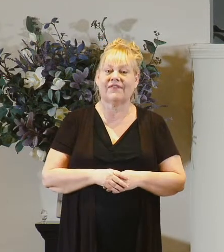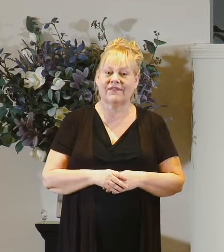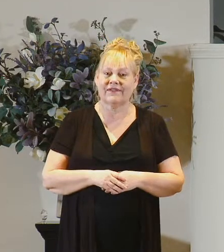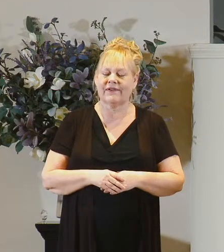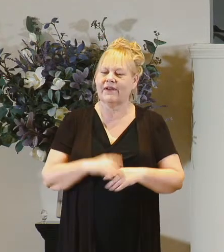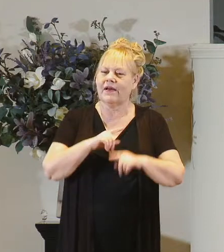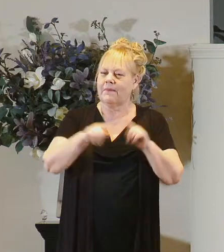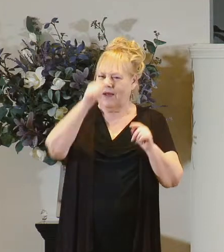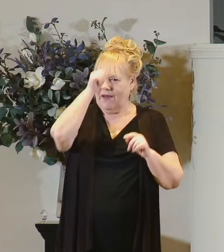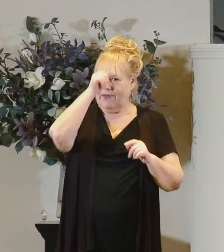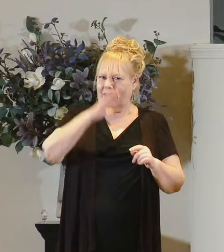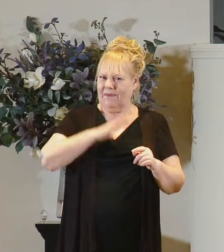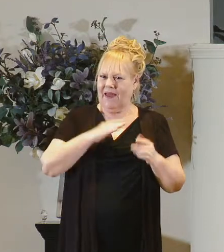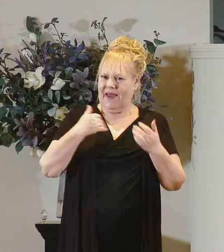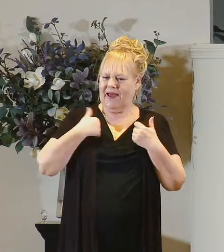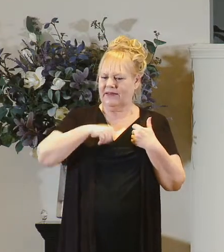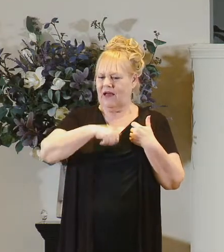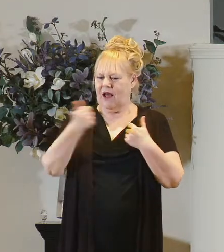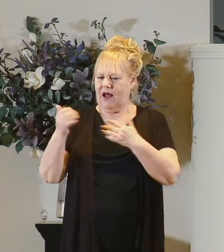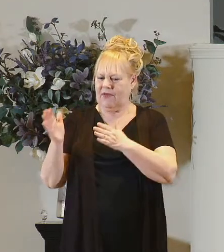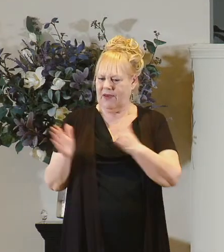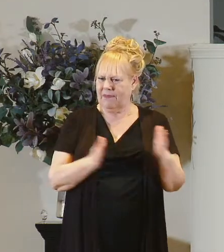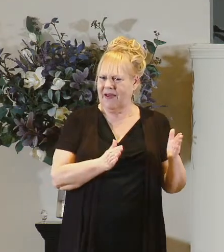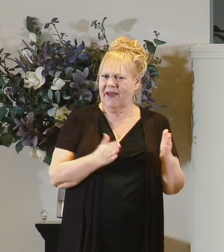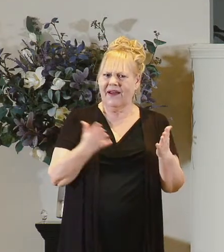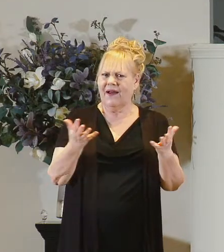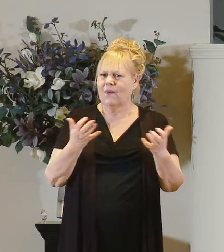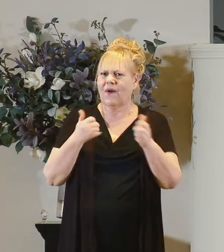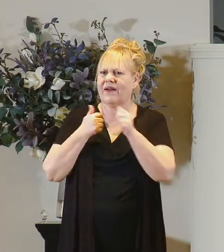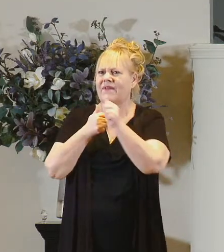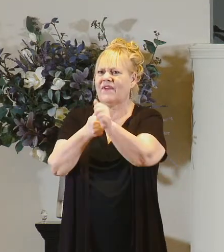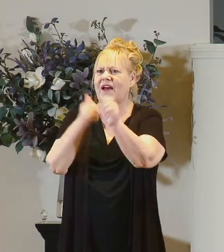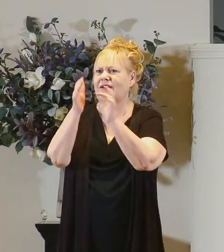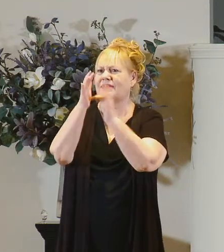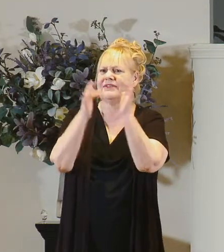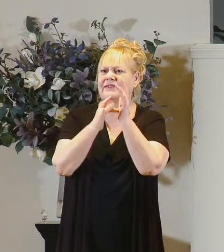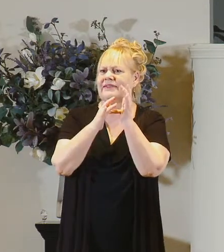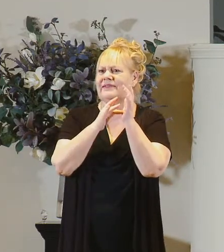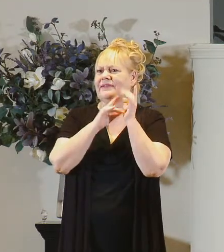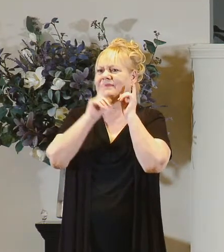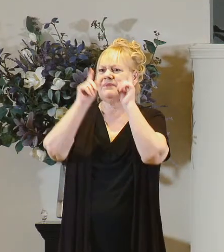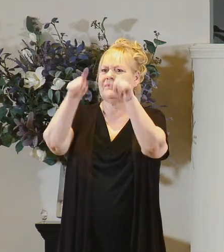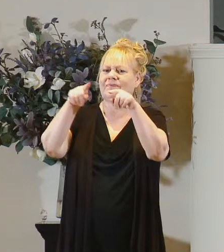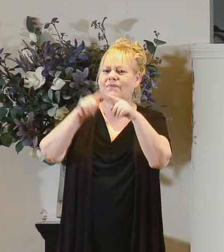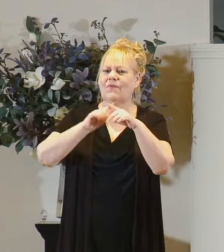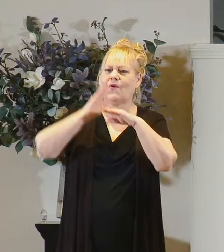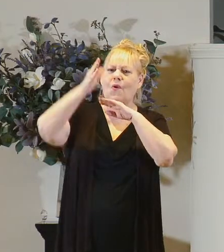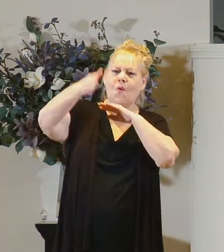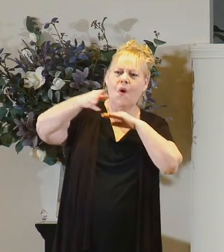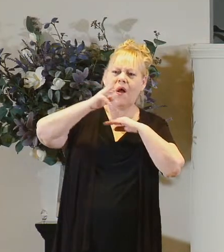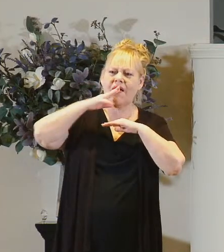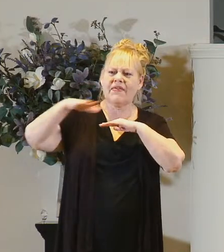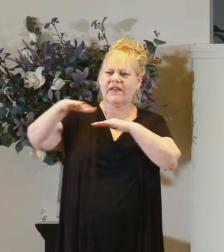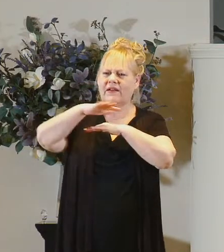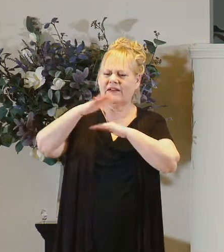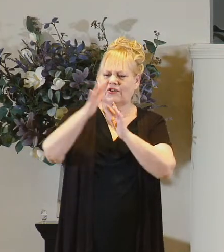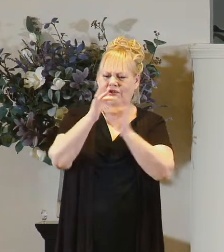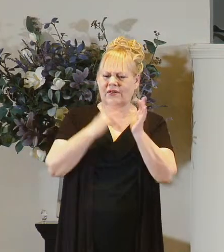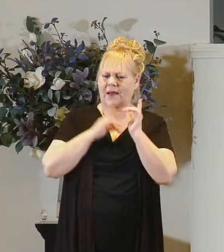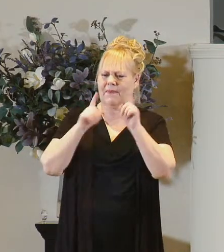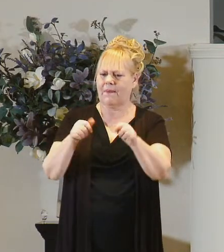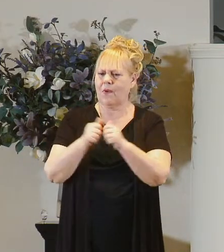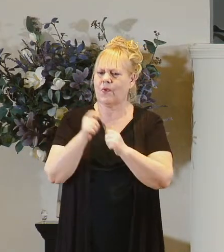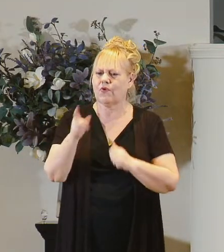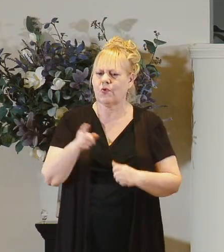but the man of course has another plan he wants to follow jesus back to the other side of the lake jesus i'm coming with